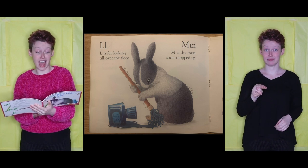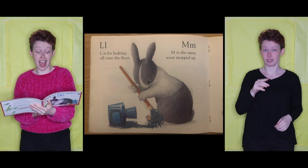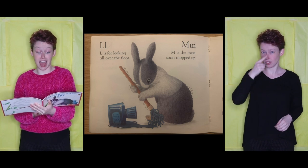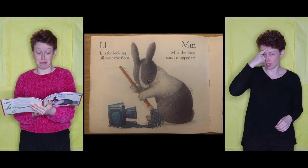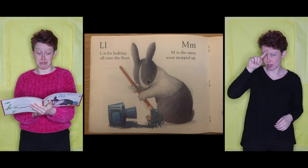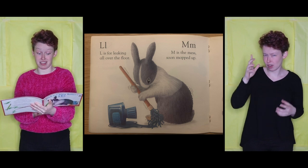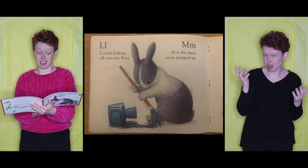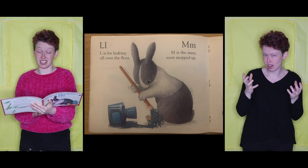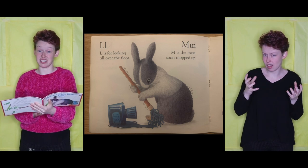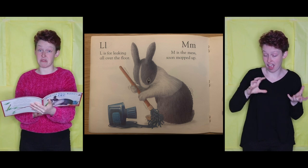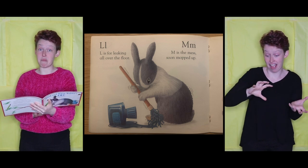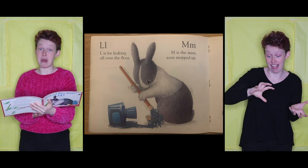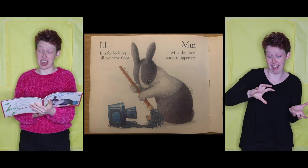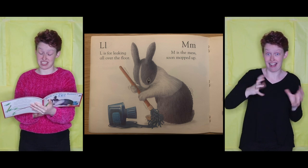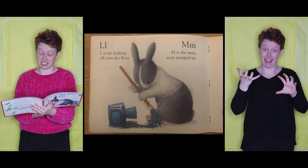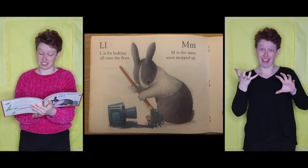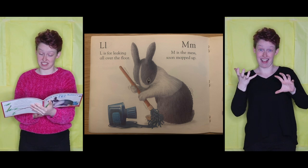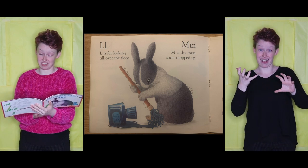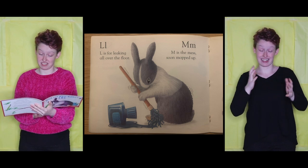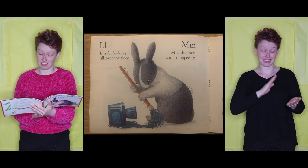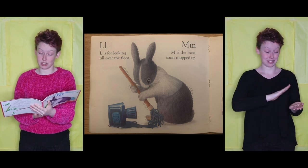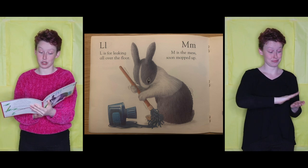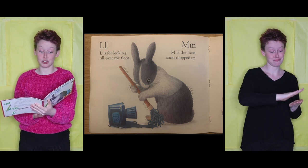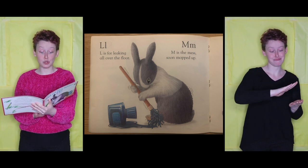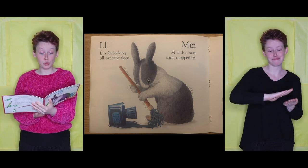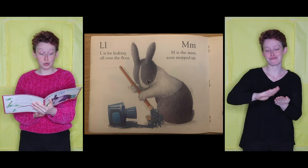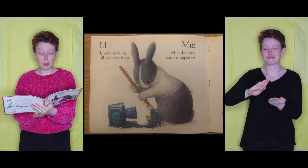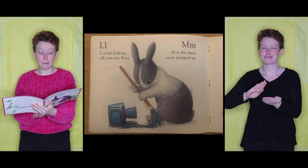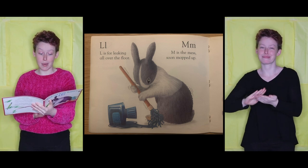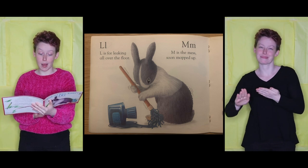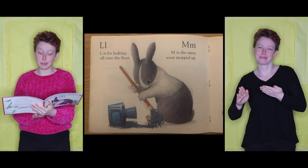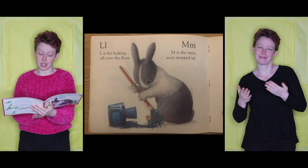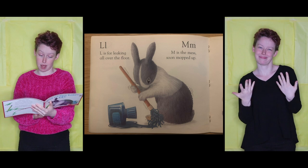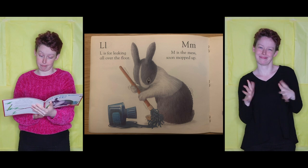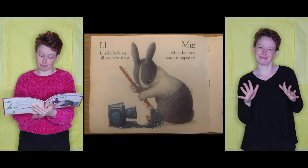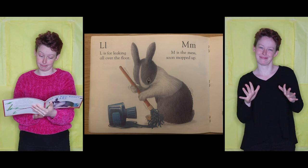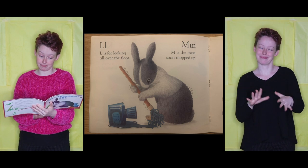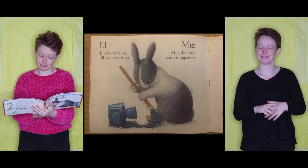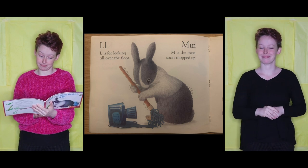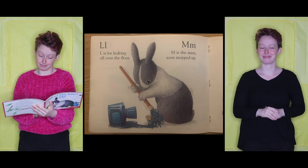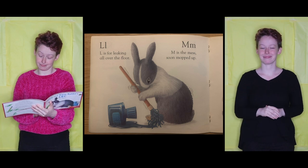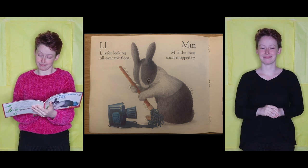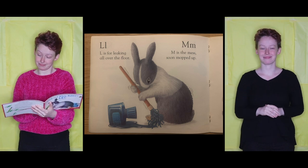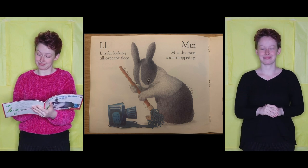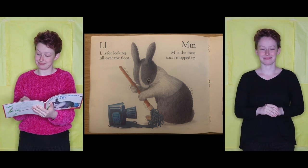M is the Mess, soon mopped up.